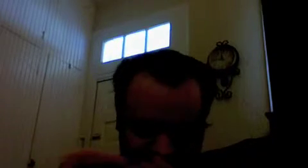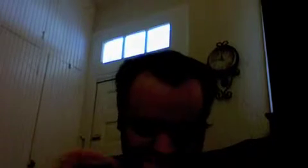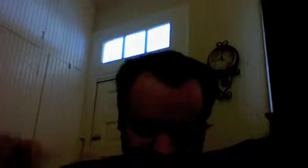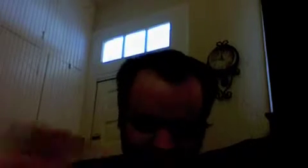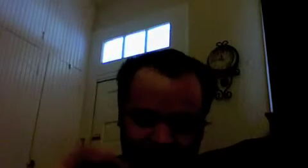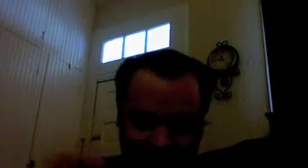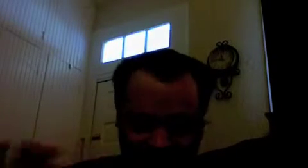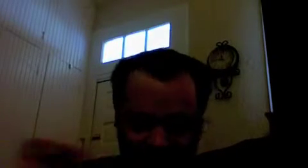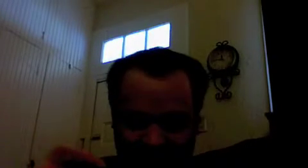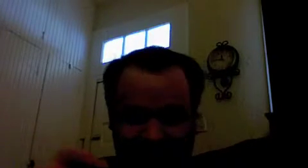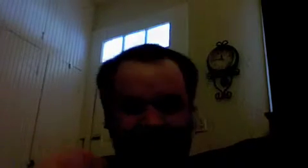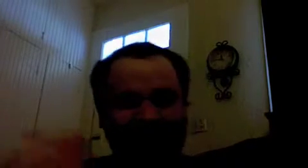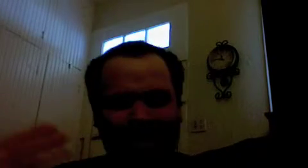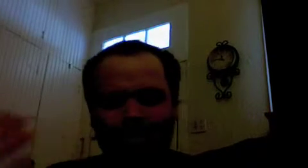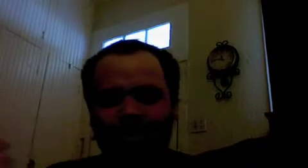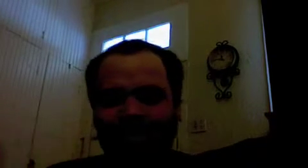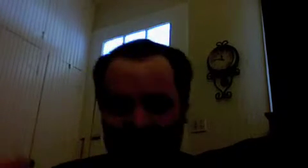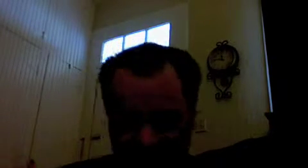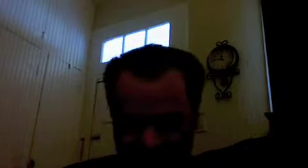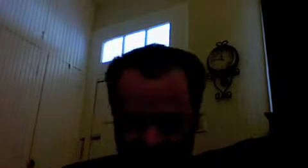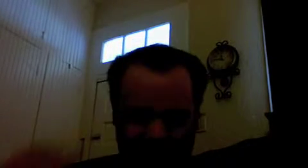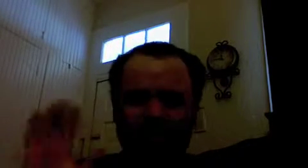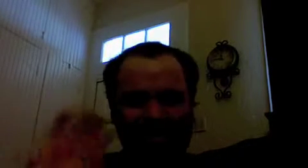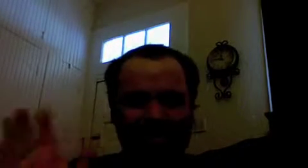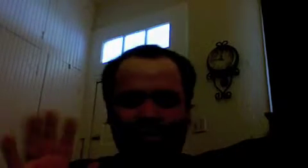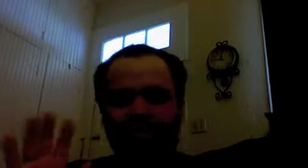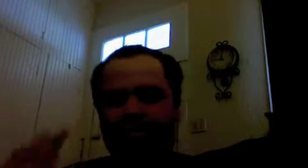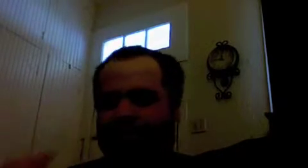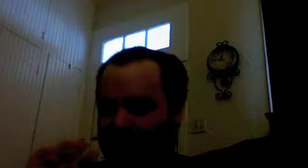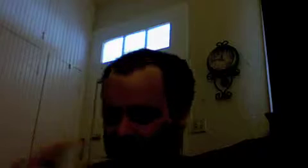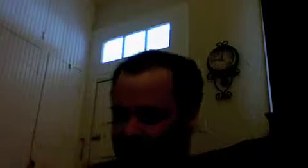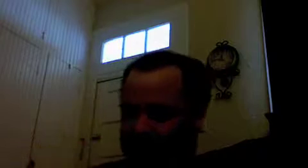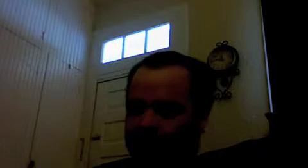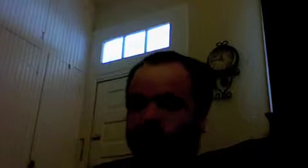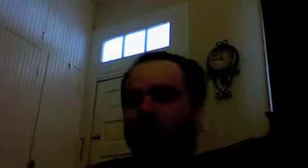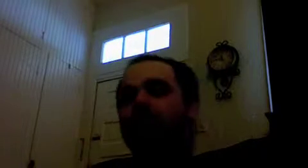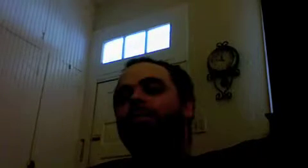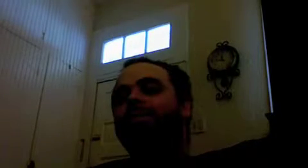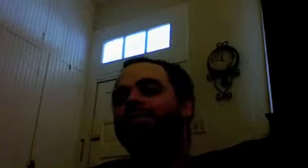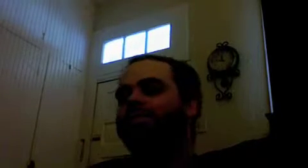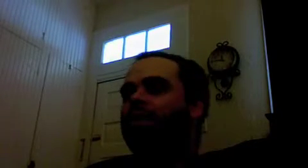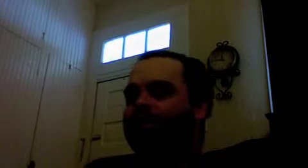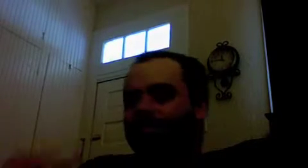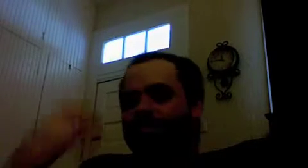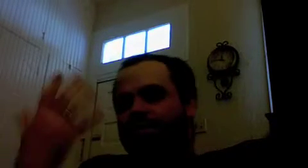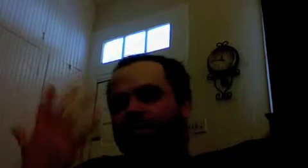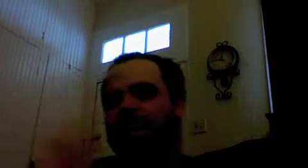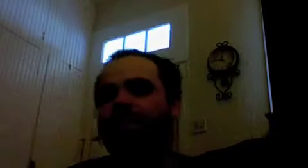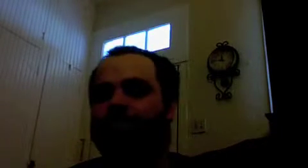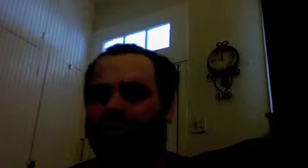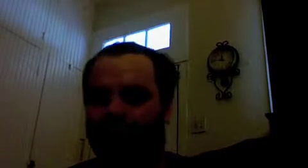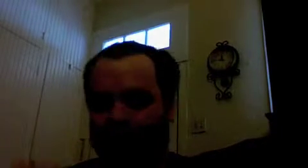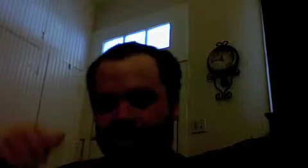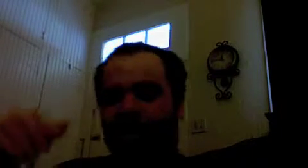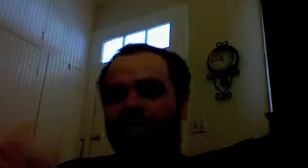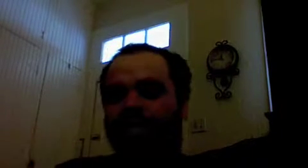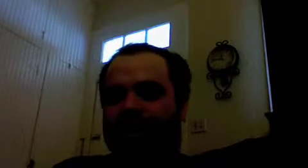suffering patience and the labor of the negative I don't want to say that's the truth of God that's far too strong but that's part of uh the picture of God that